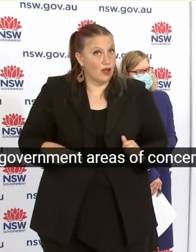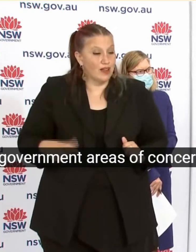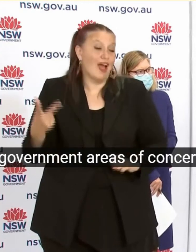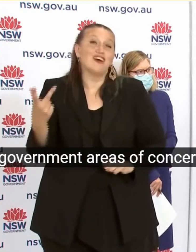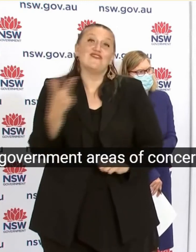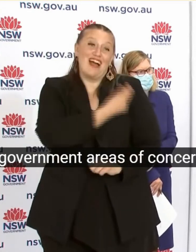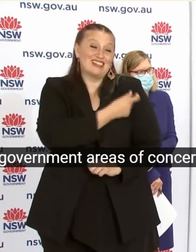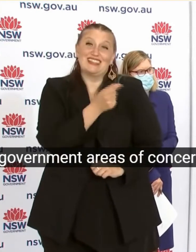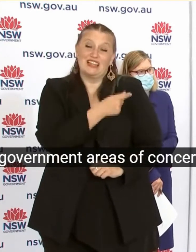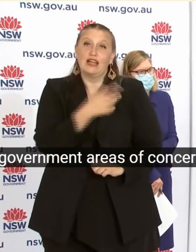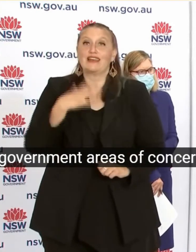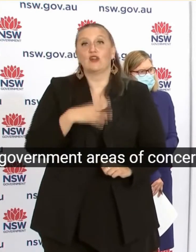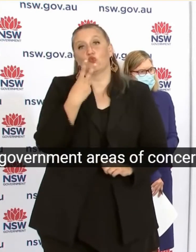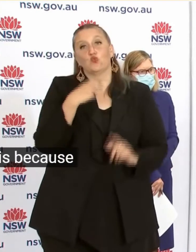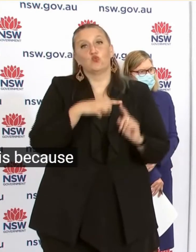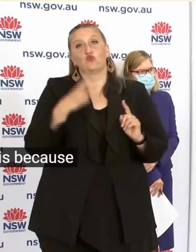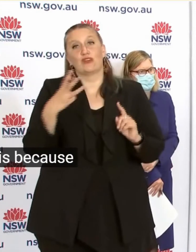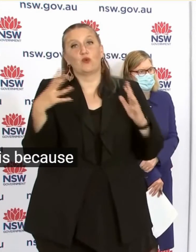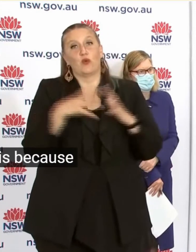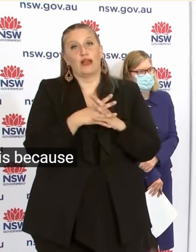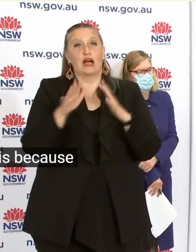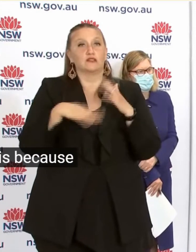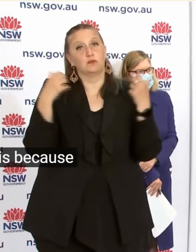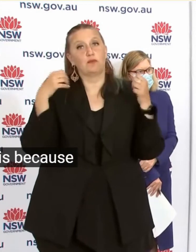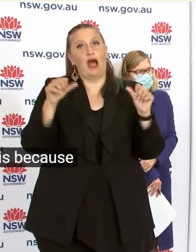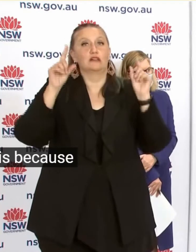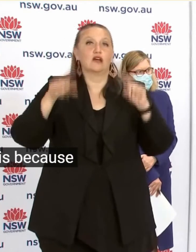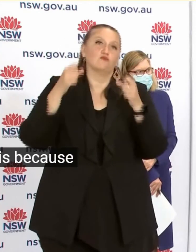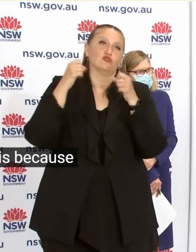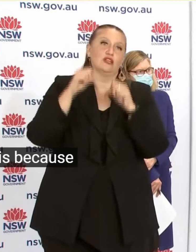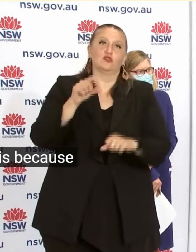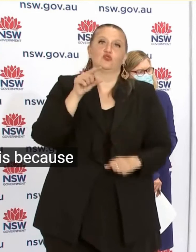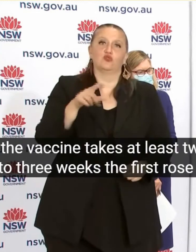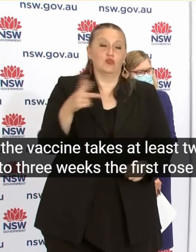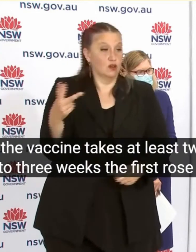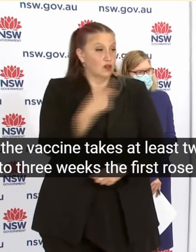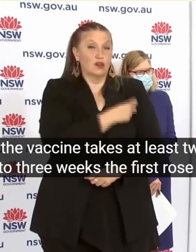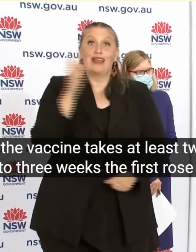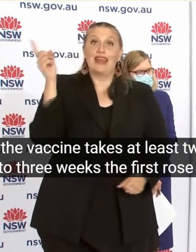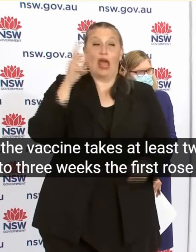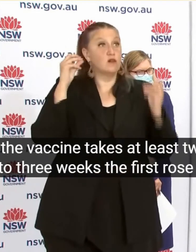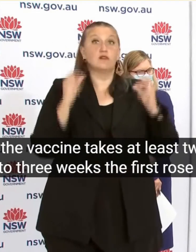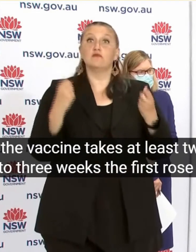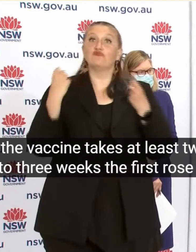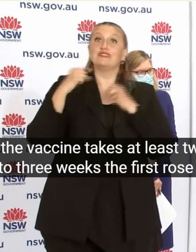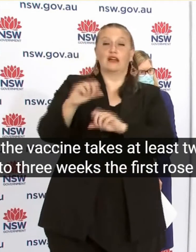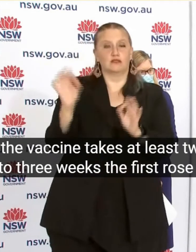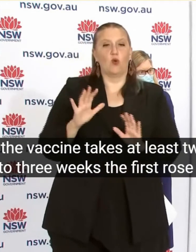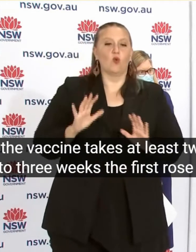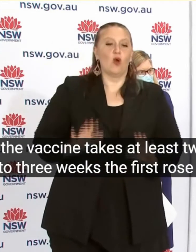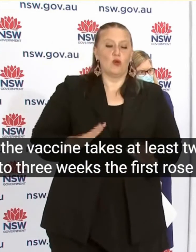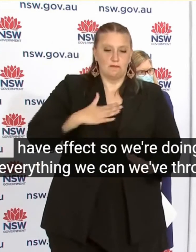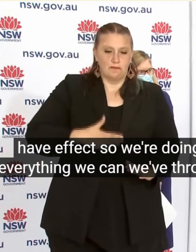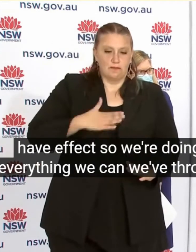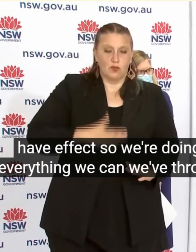takes At least two to three weeks The first dose to have effect So we're doing everything we can We've thrown everything at this And now it's time to